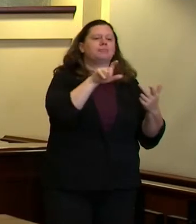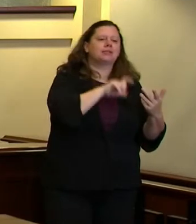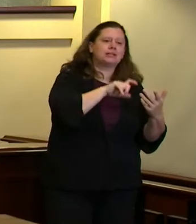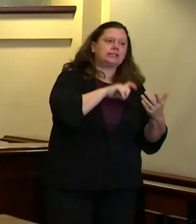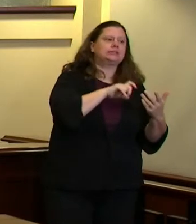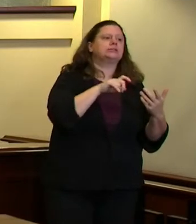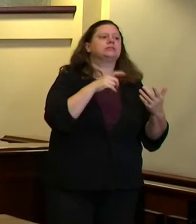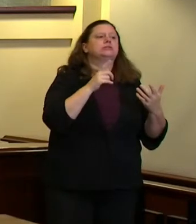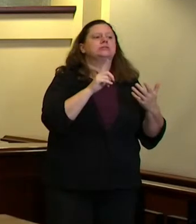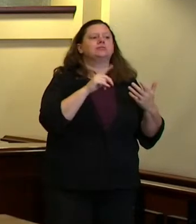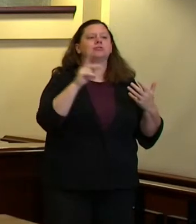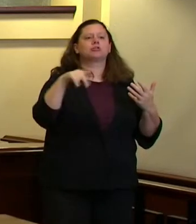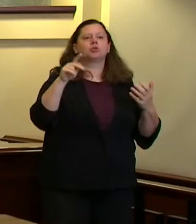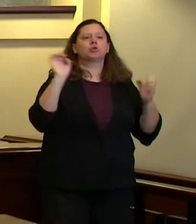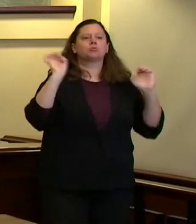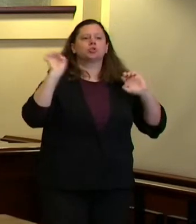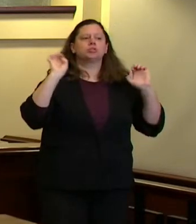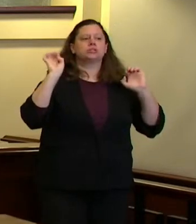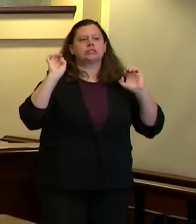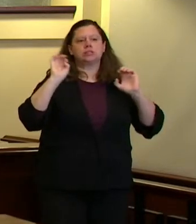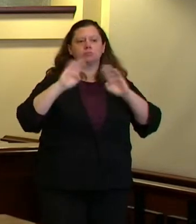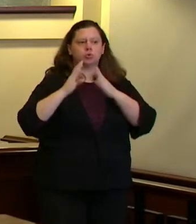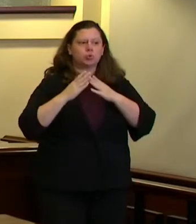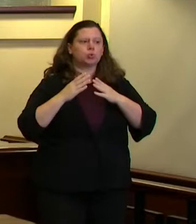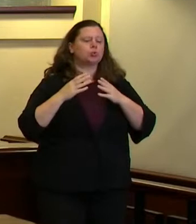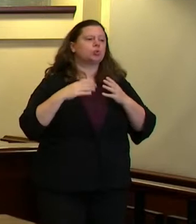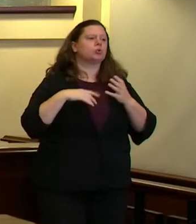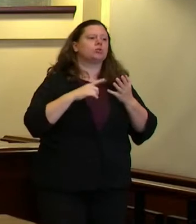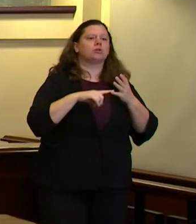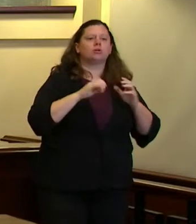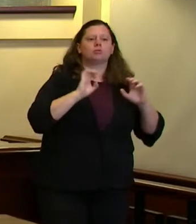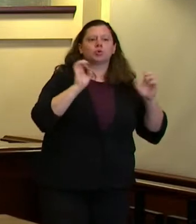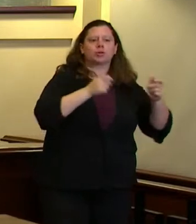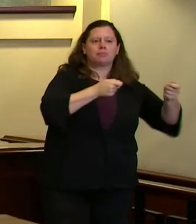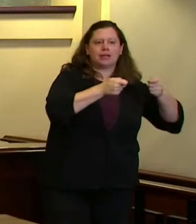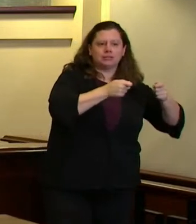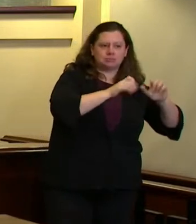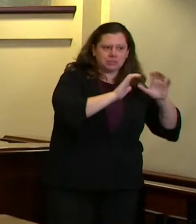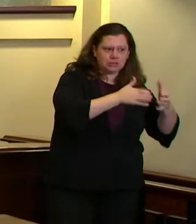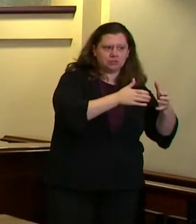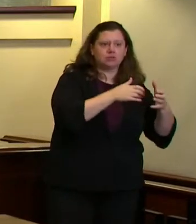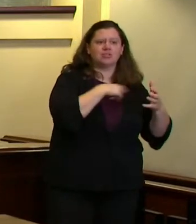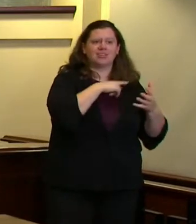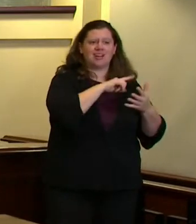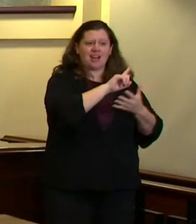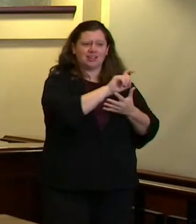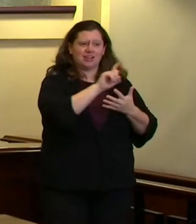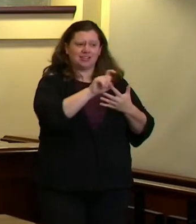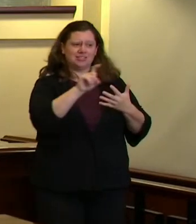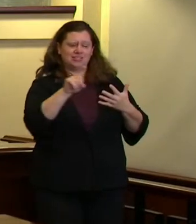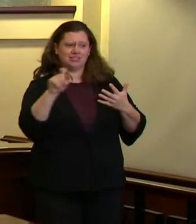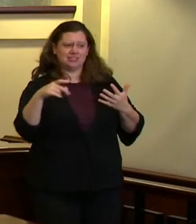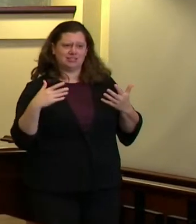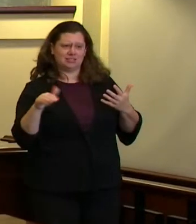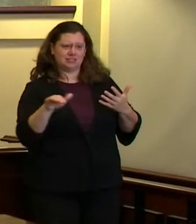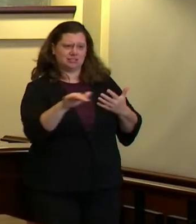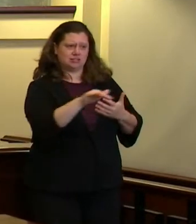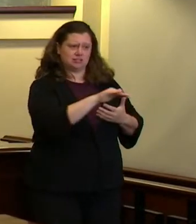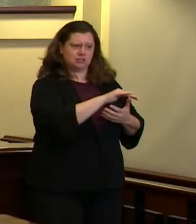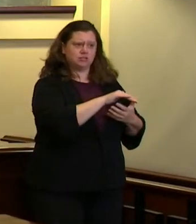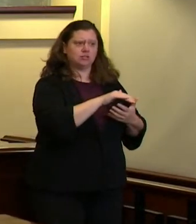communications and the bureau of emergency management i asked them to work together and find me constraint